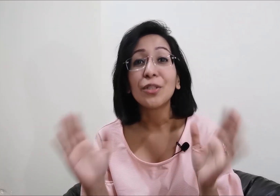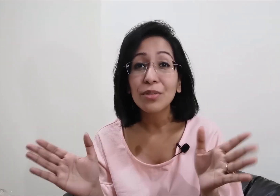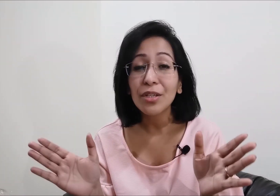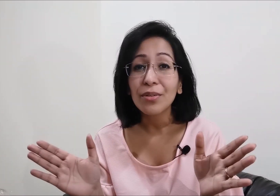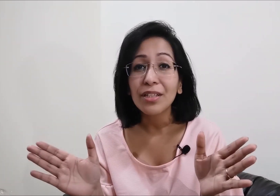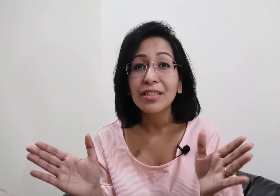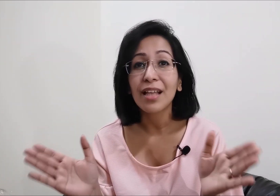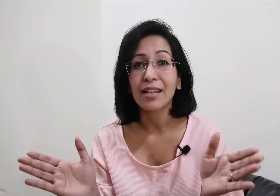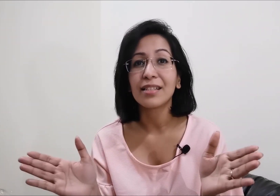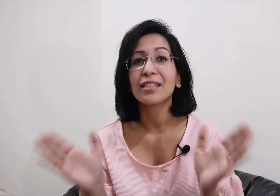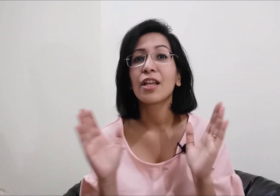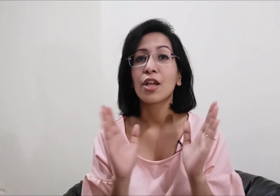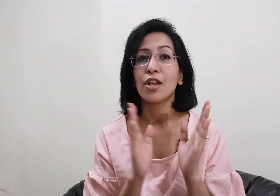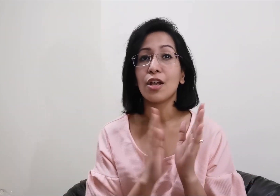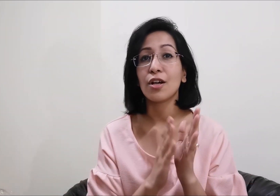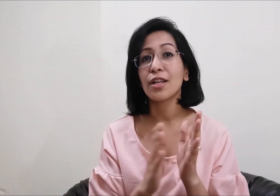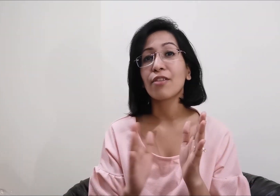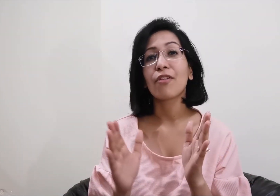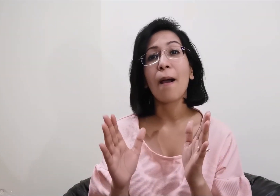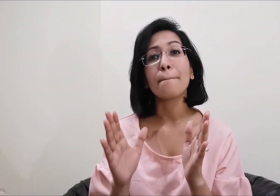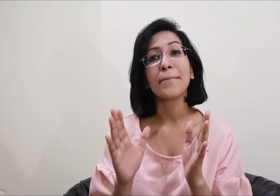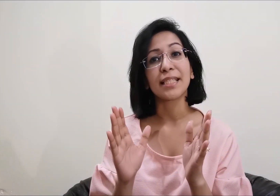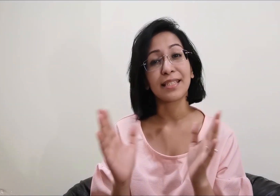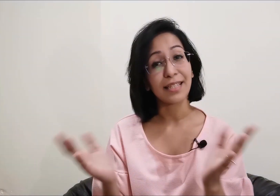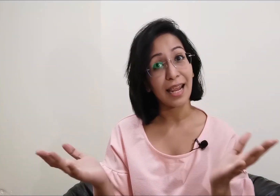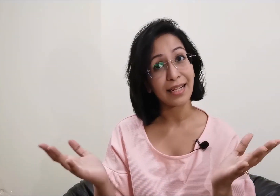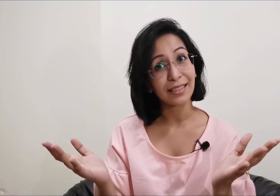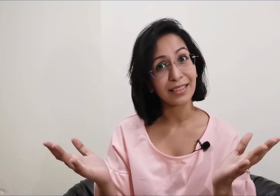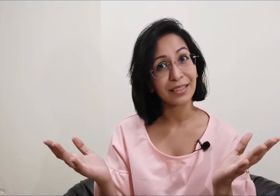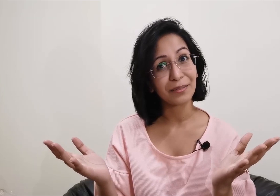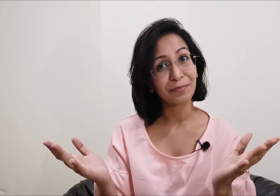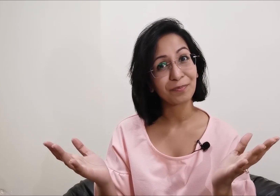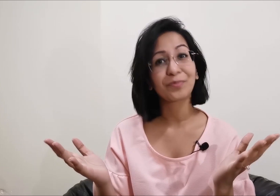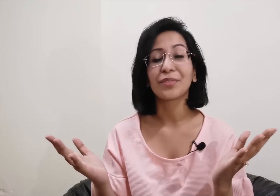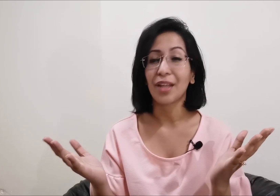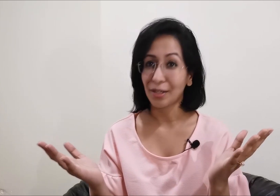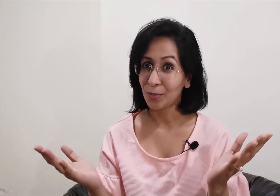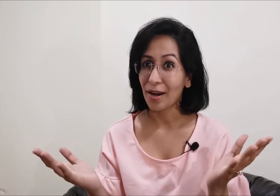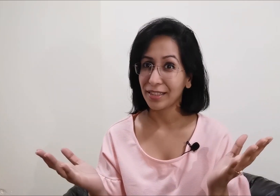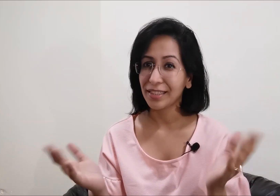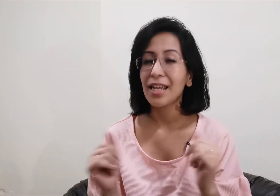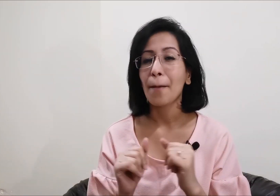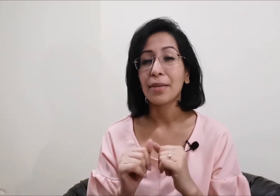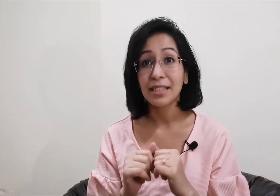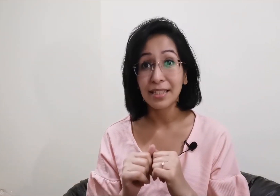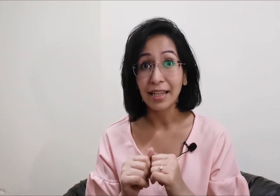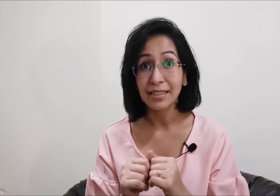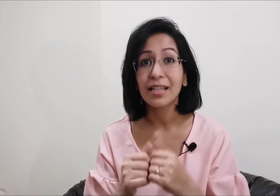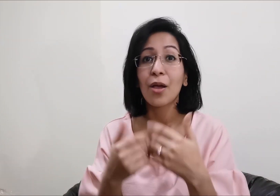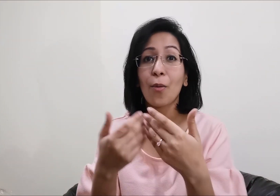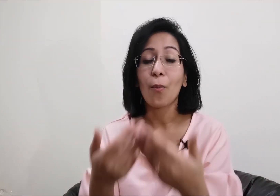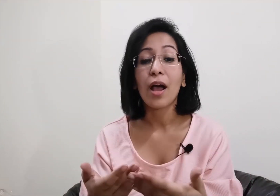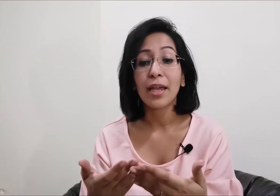new series that is learning from mistakes that was right mistakes why